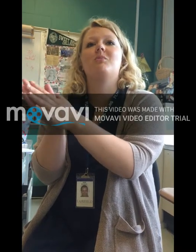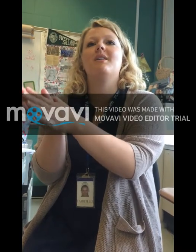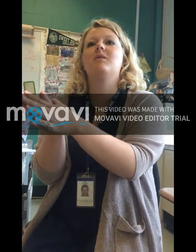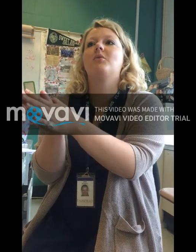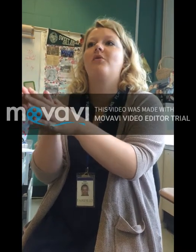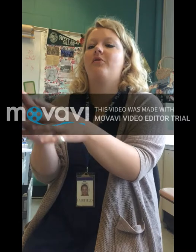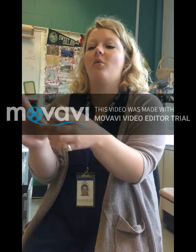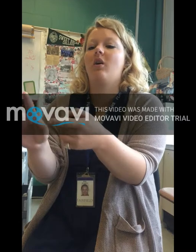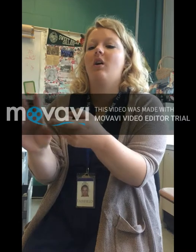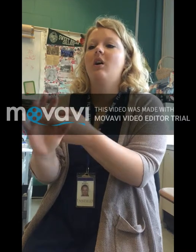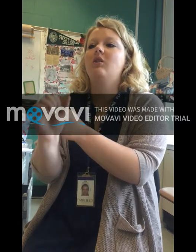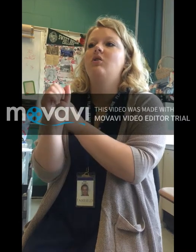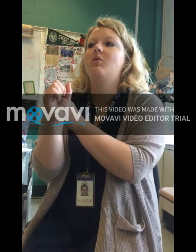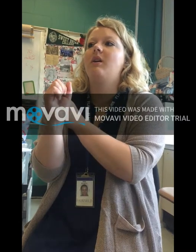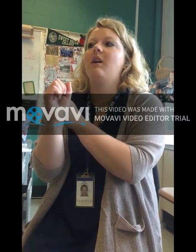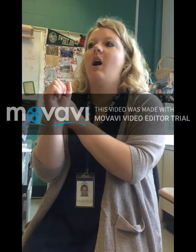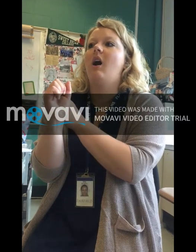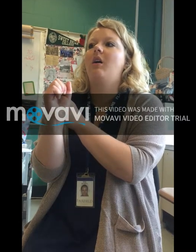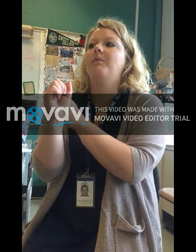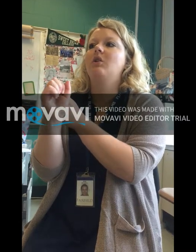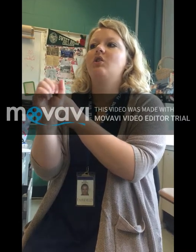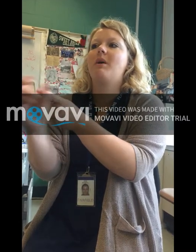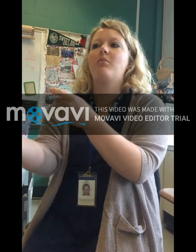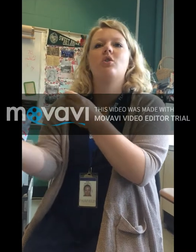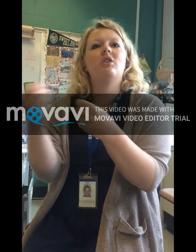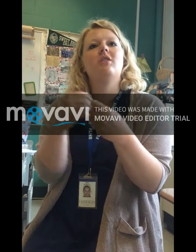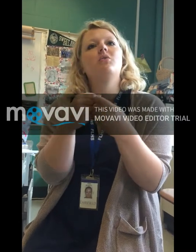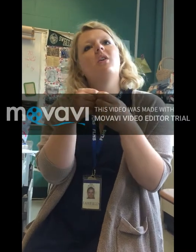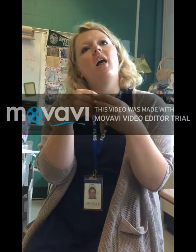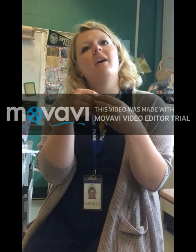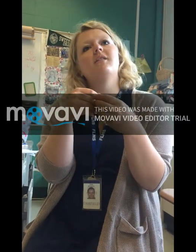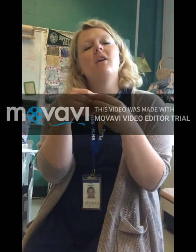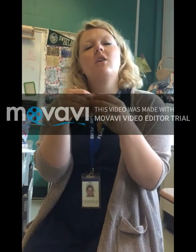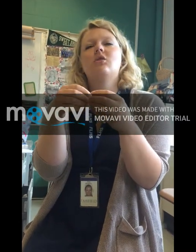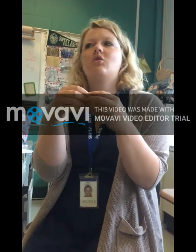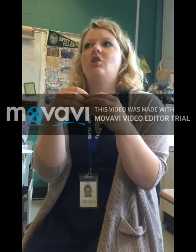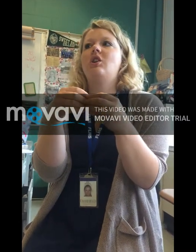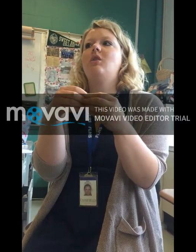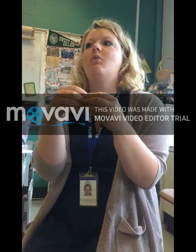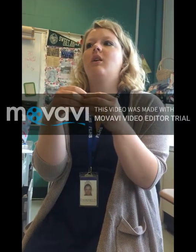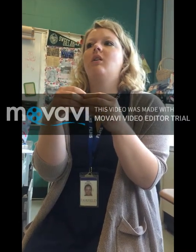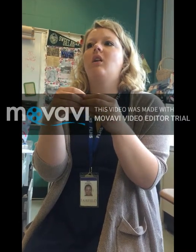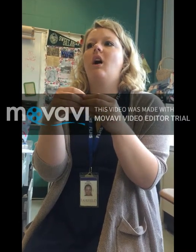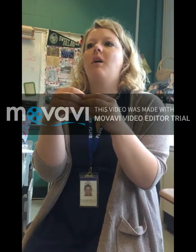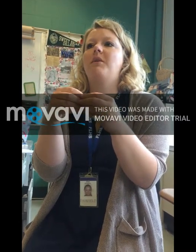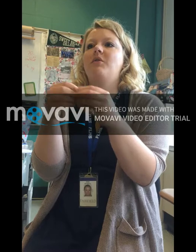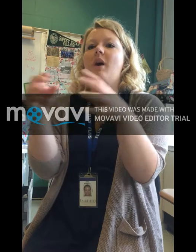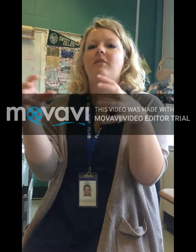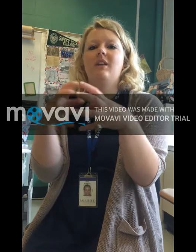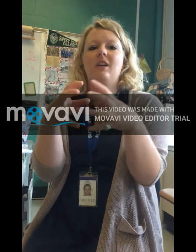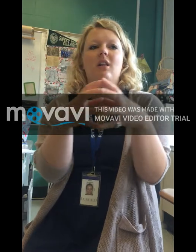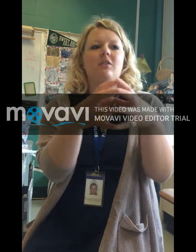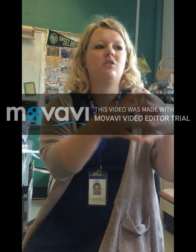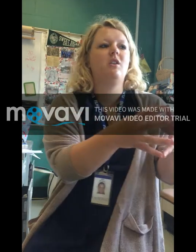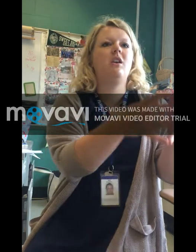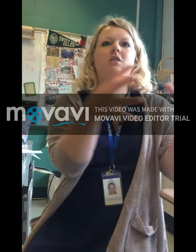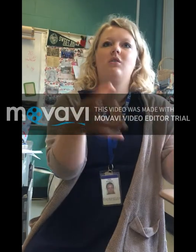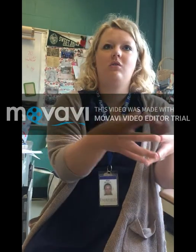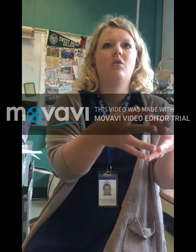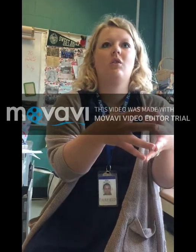responsible for doing, she might push into a class. So, she will, if you have an ELL student in your